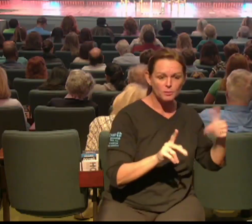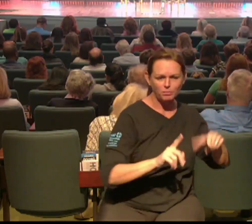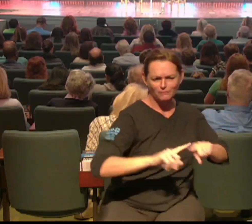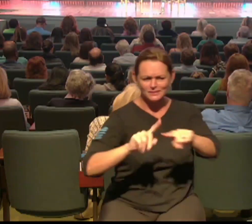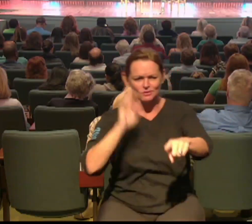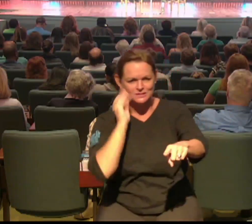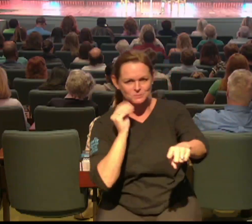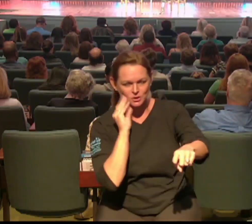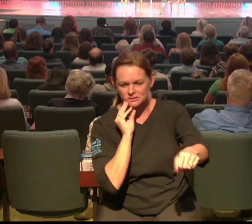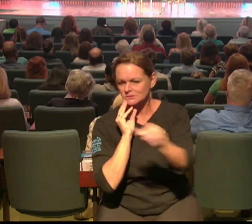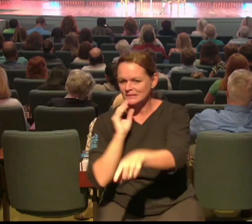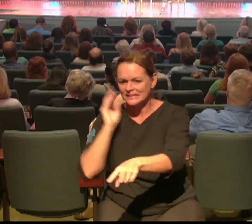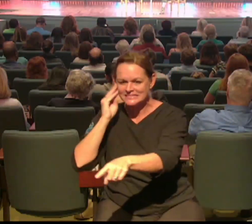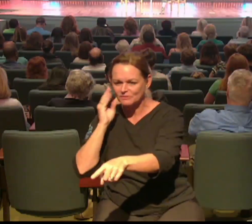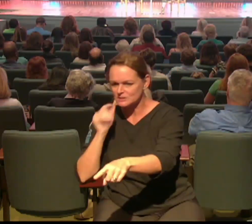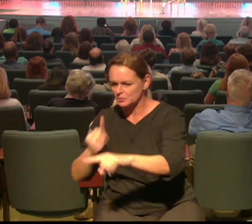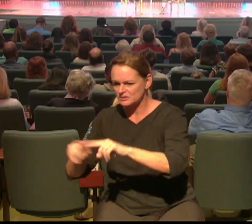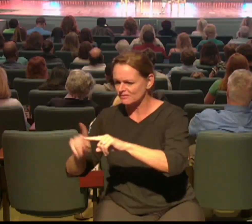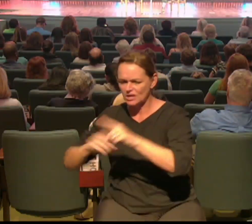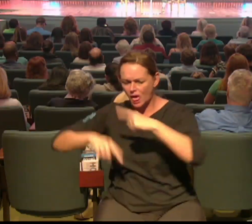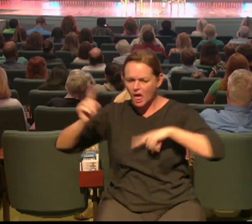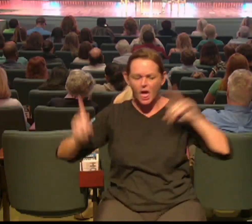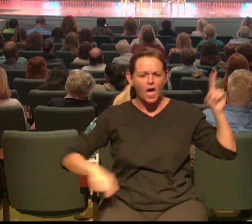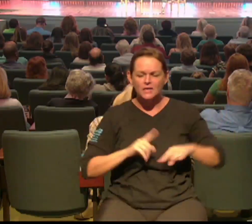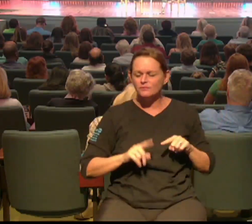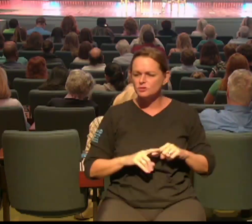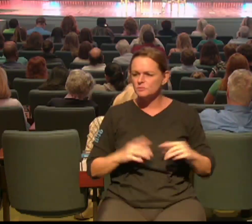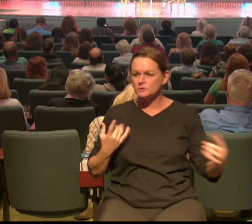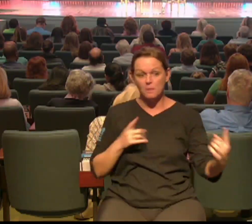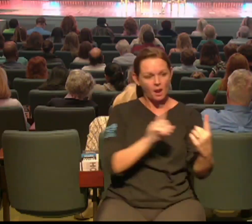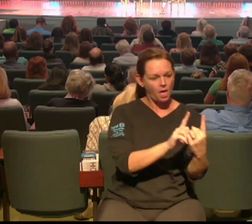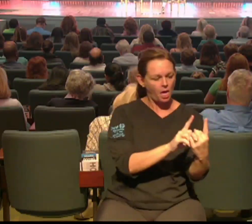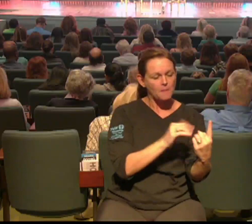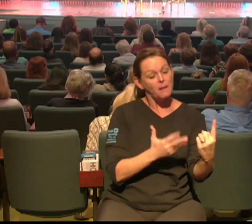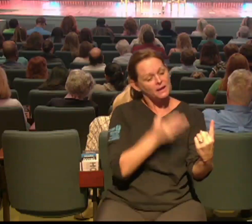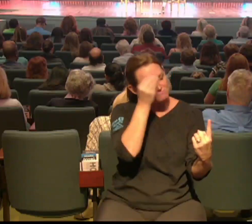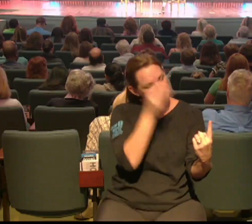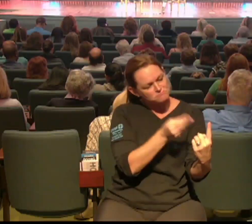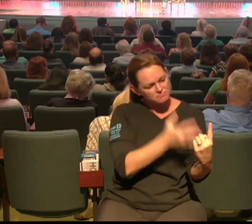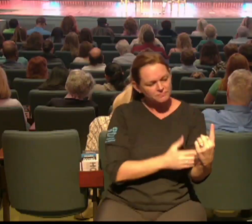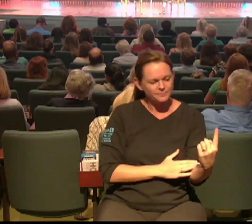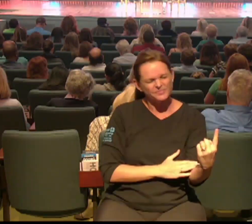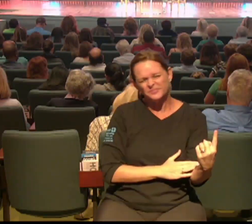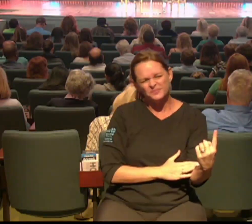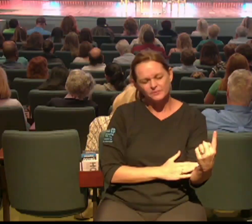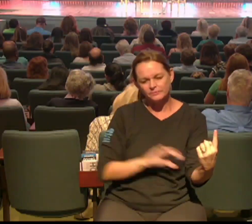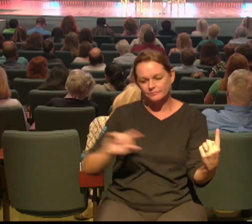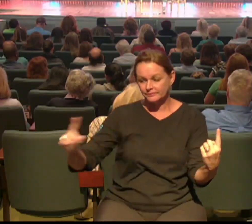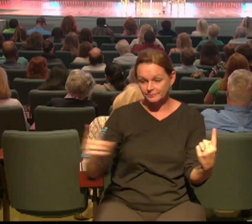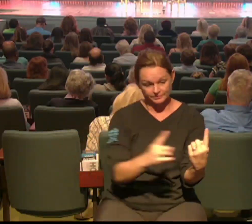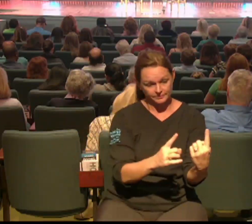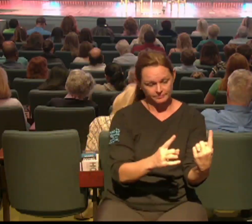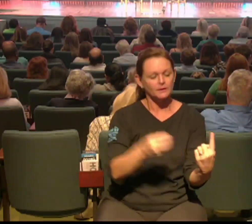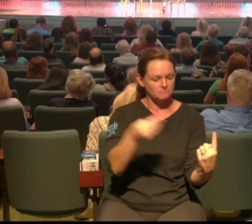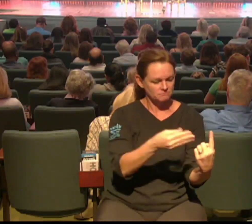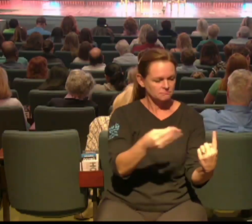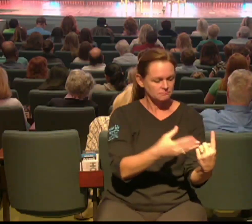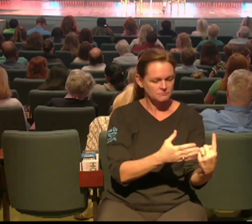they come because a family or a friend a family member or a friend shared their story with them so go out and share your